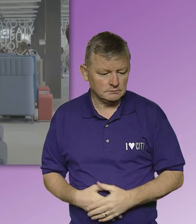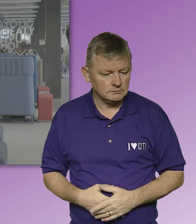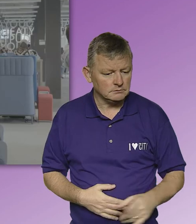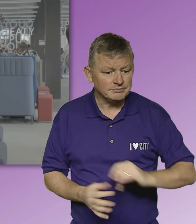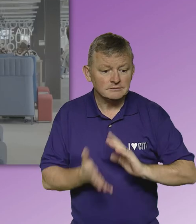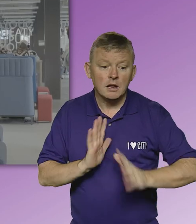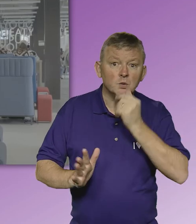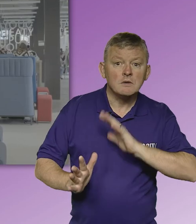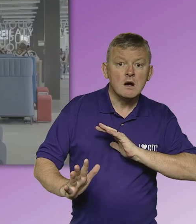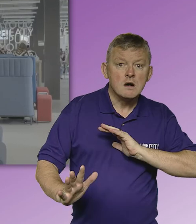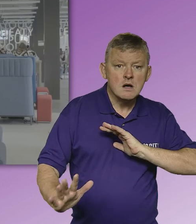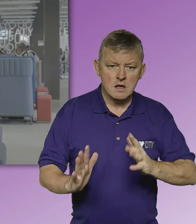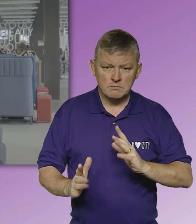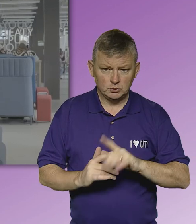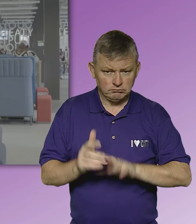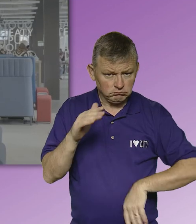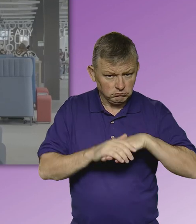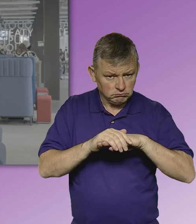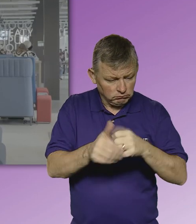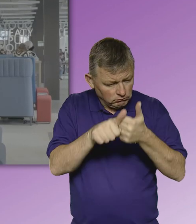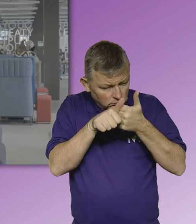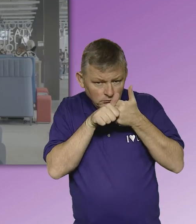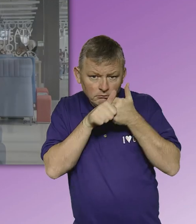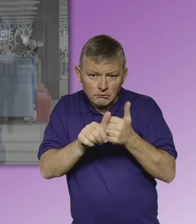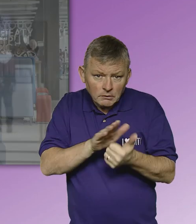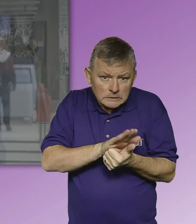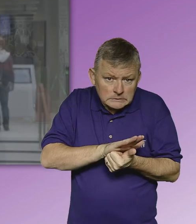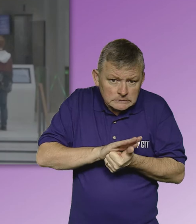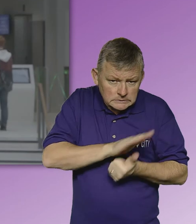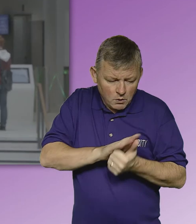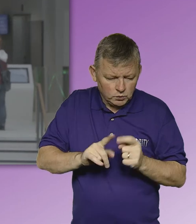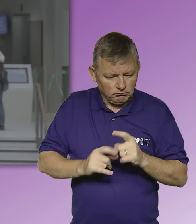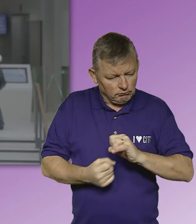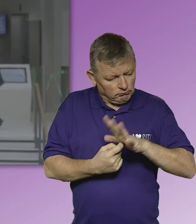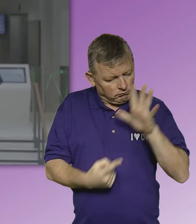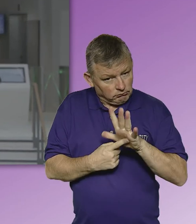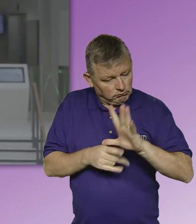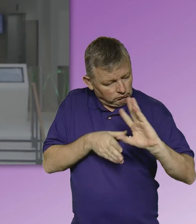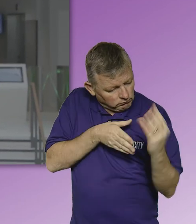BSL users will be supported to develop the skills they need to become valued members of the Scottish workforce